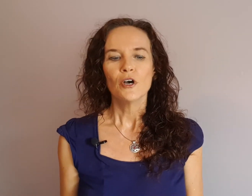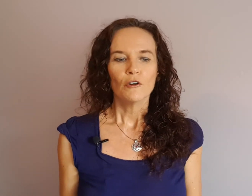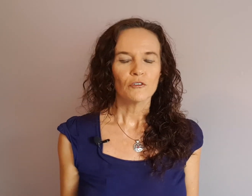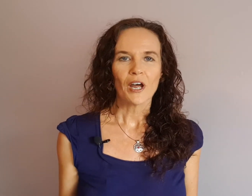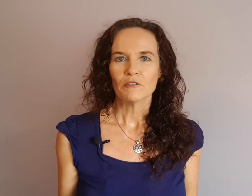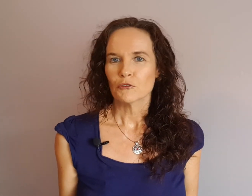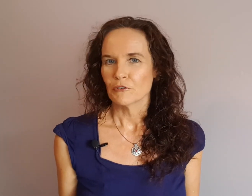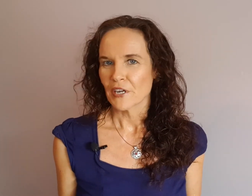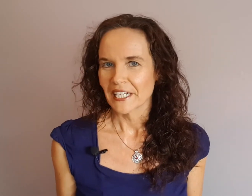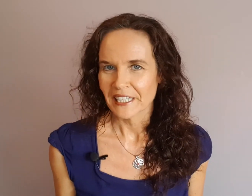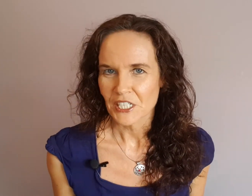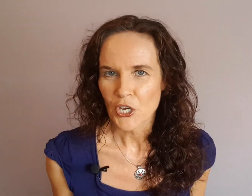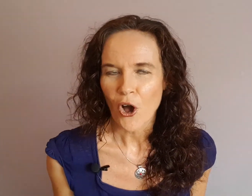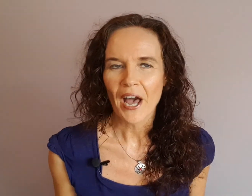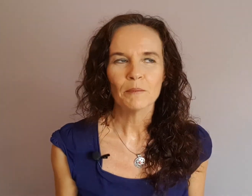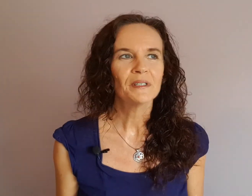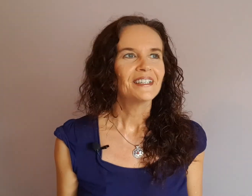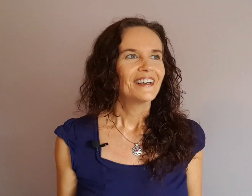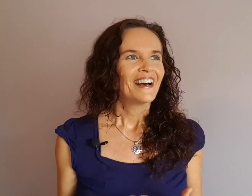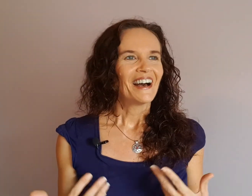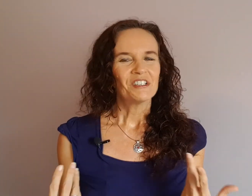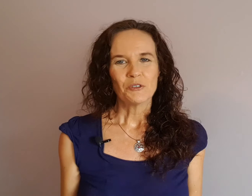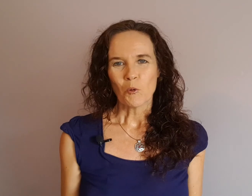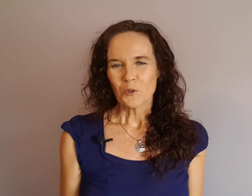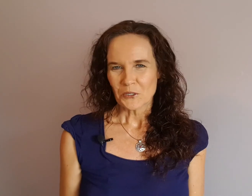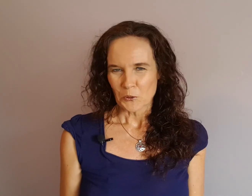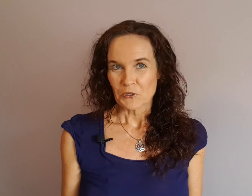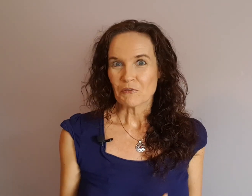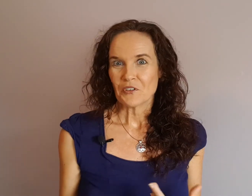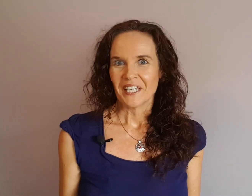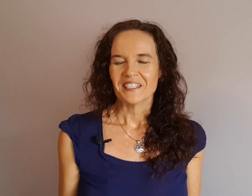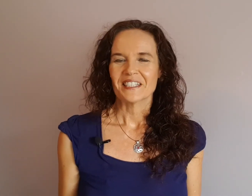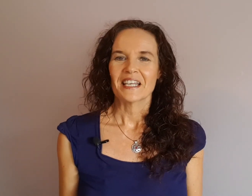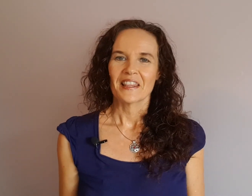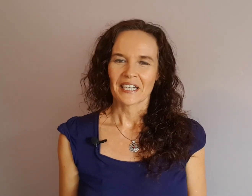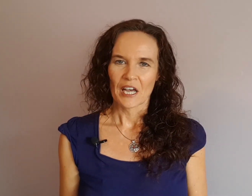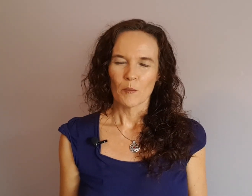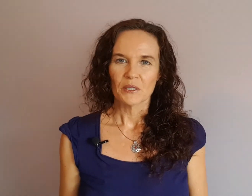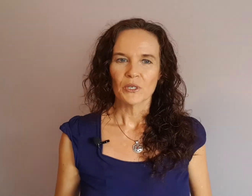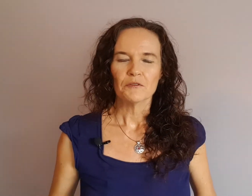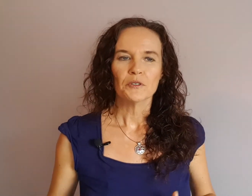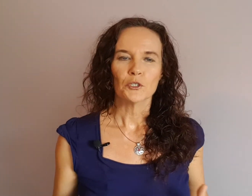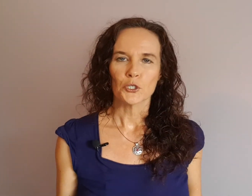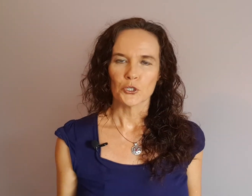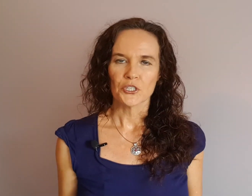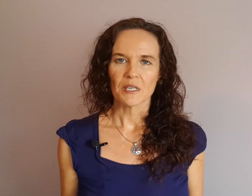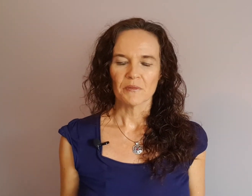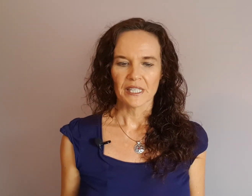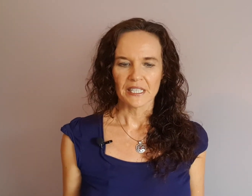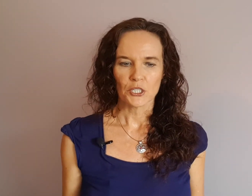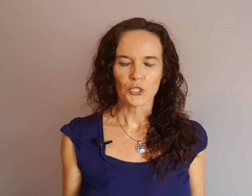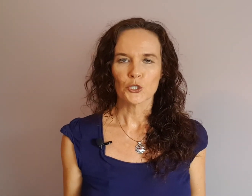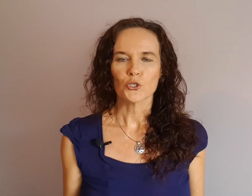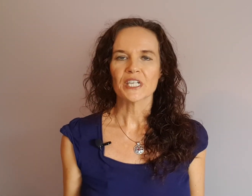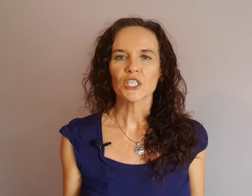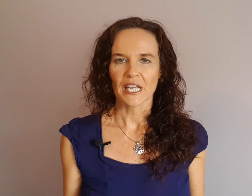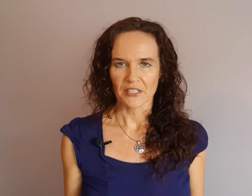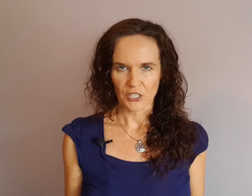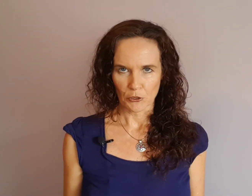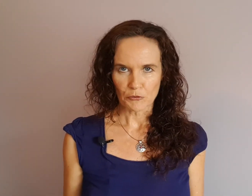frightened for invading their time, all those sorts of fears that come in whenever we've got to do something that's stretching ourselves.